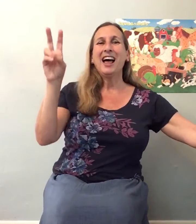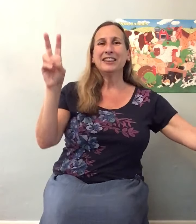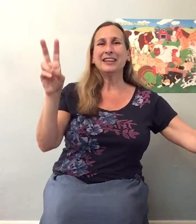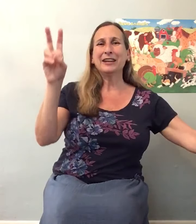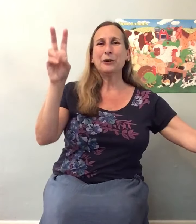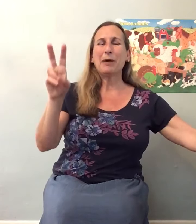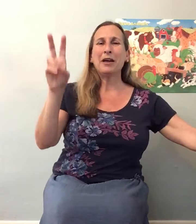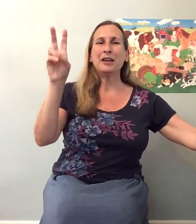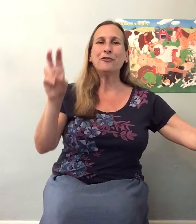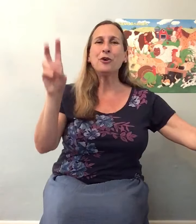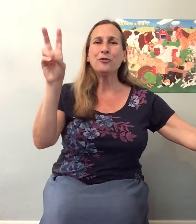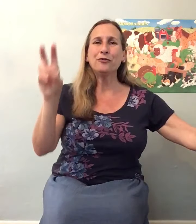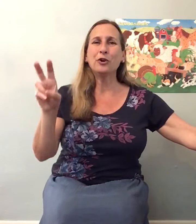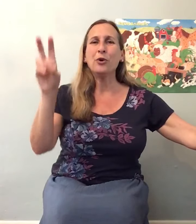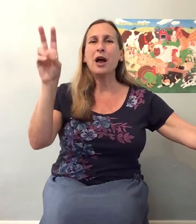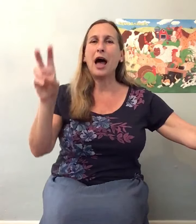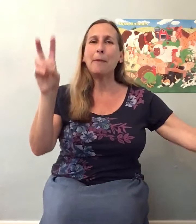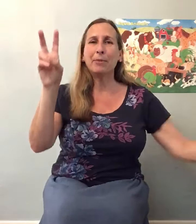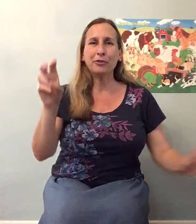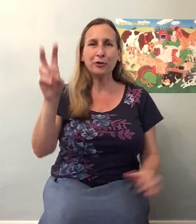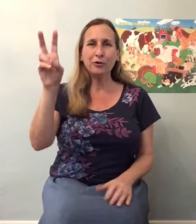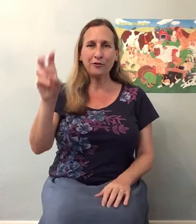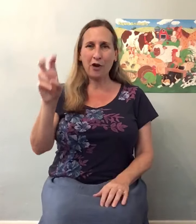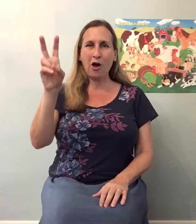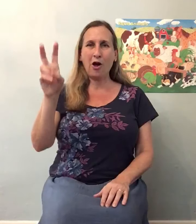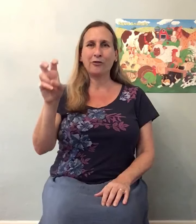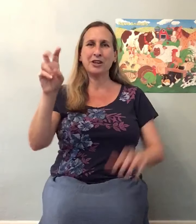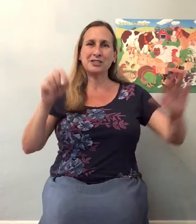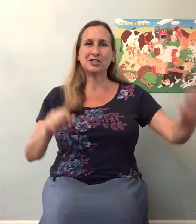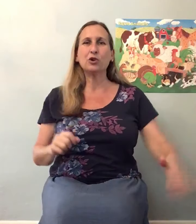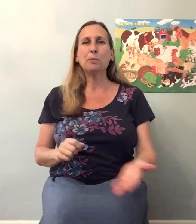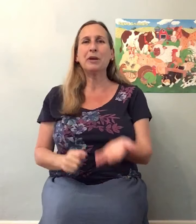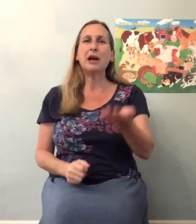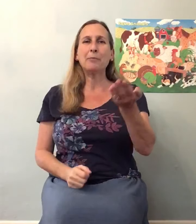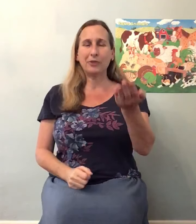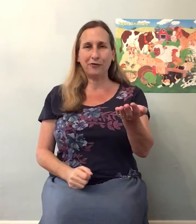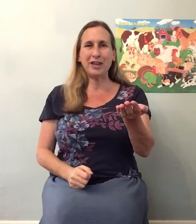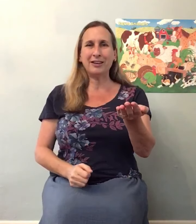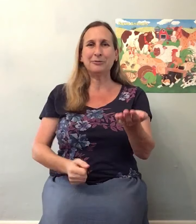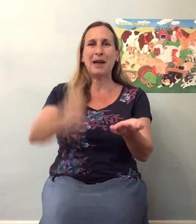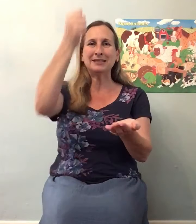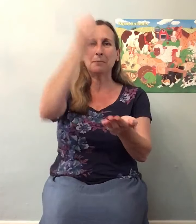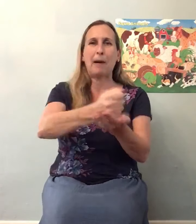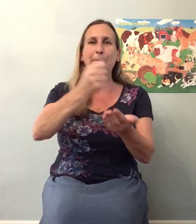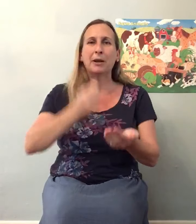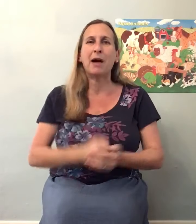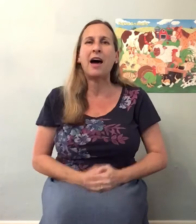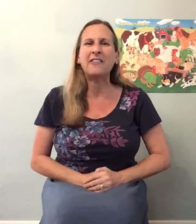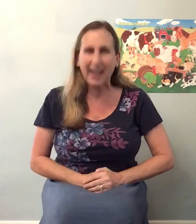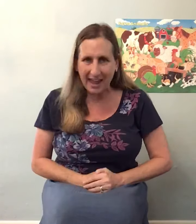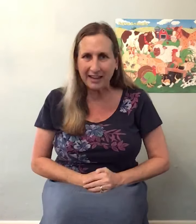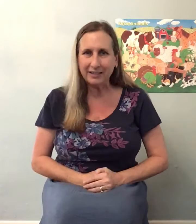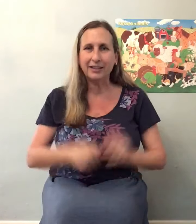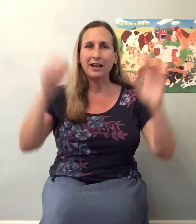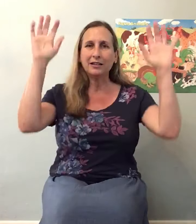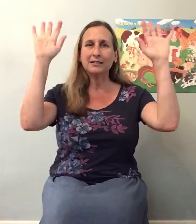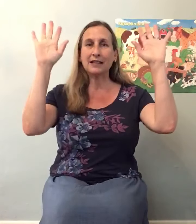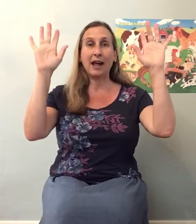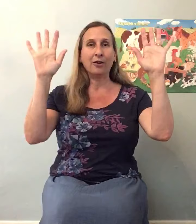Little bunny foo-foo, hopping through the forest, scooping up the field mice and bopping them on the head. Down